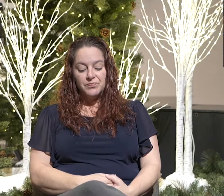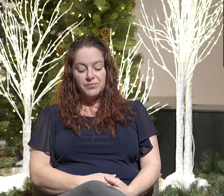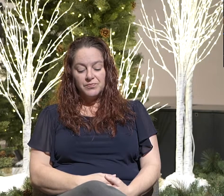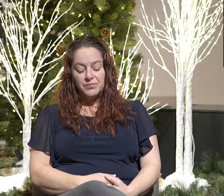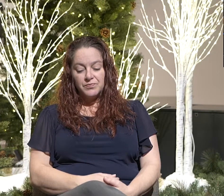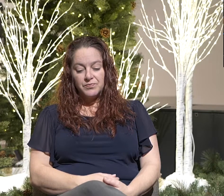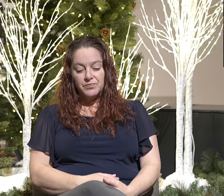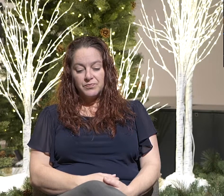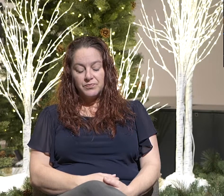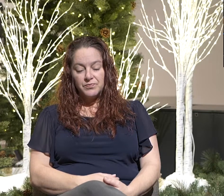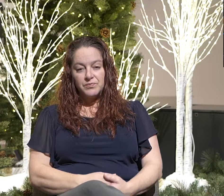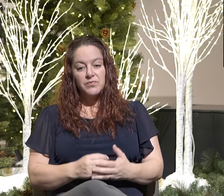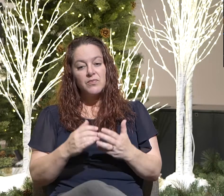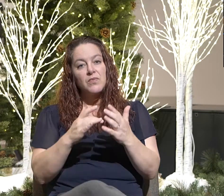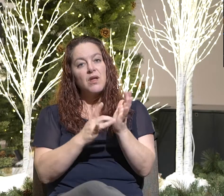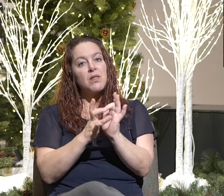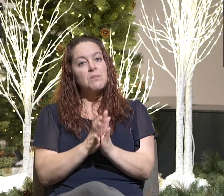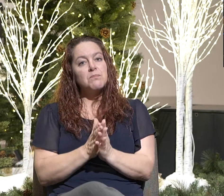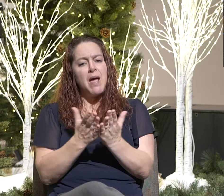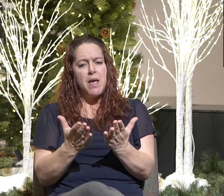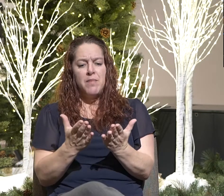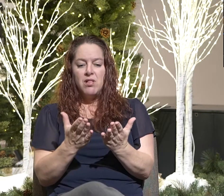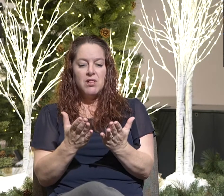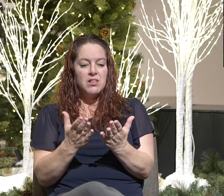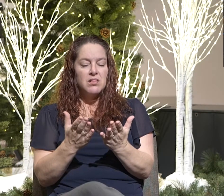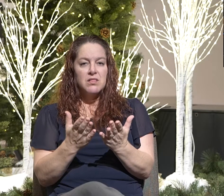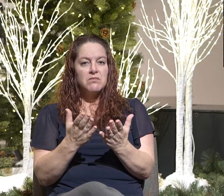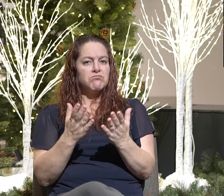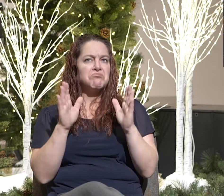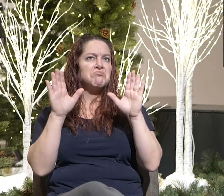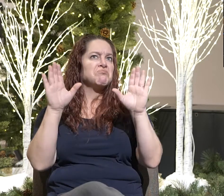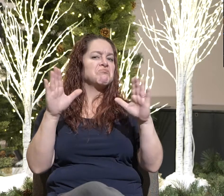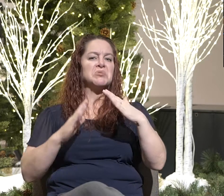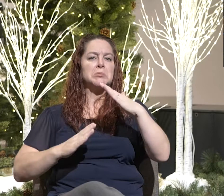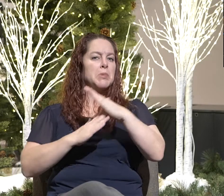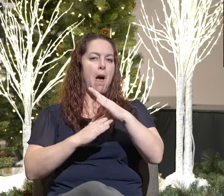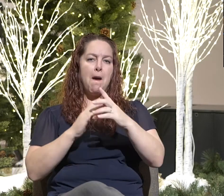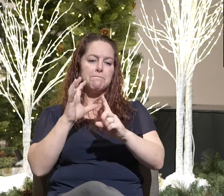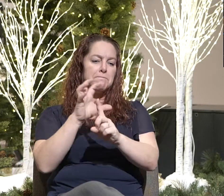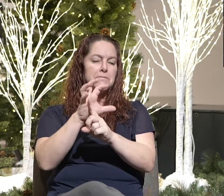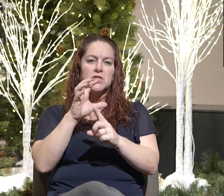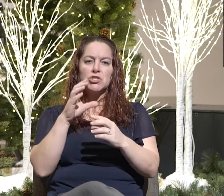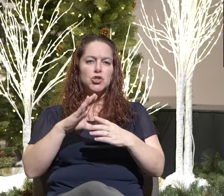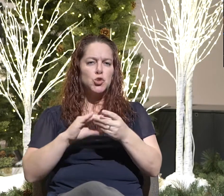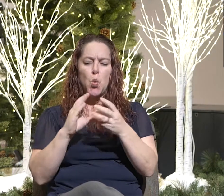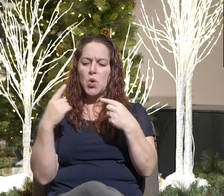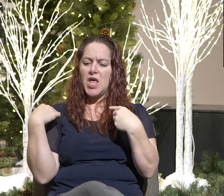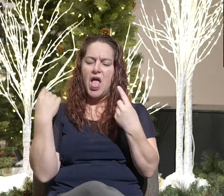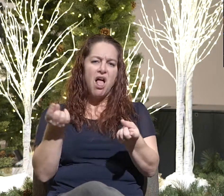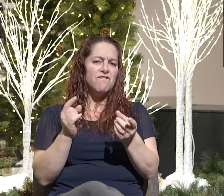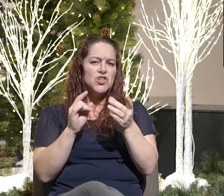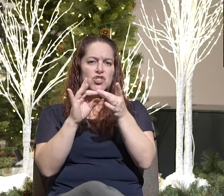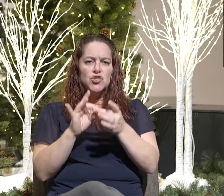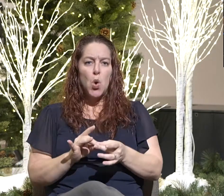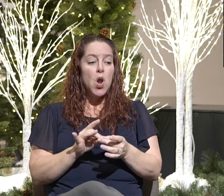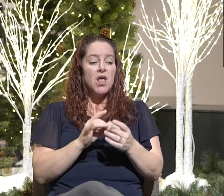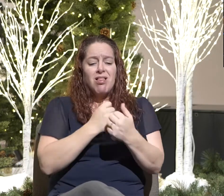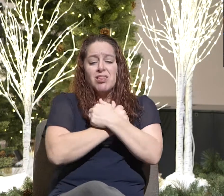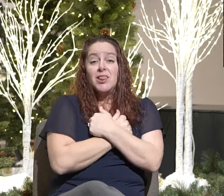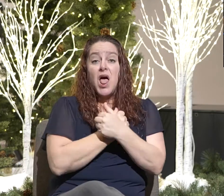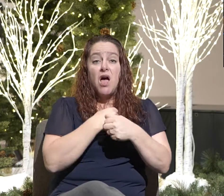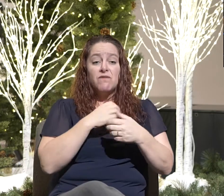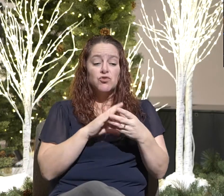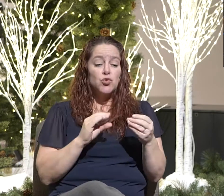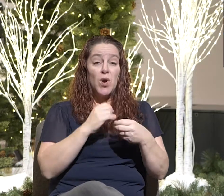The Bible is the greatest story ever told. It is a love story of creation,